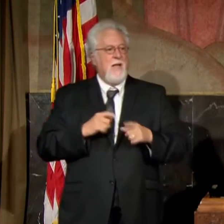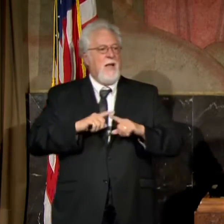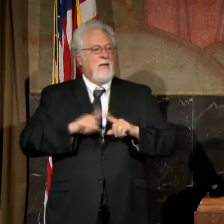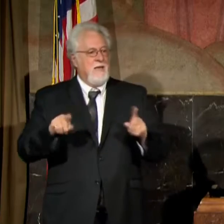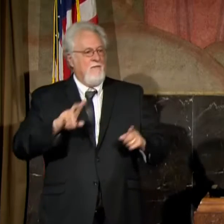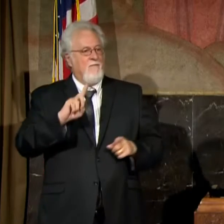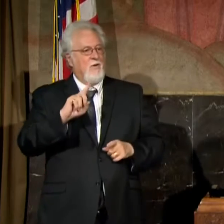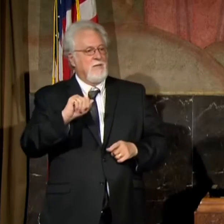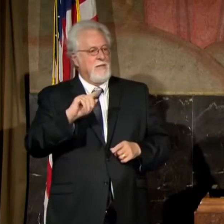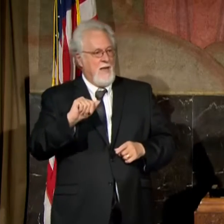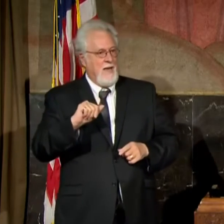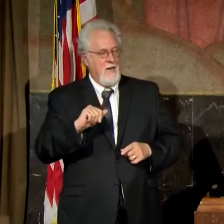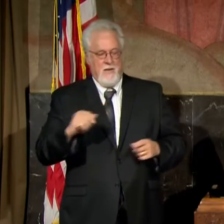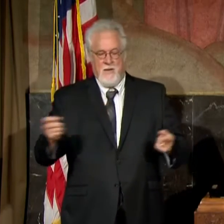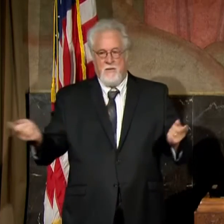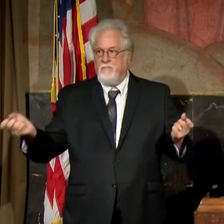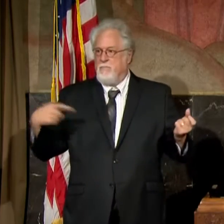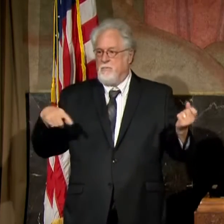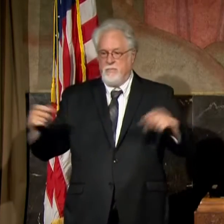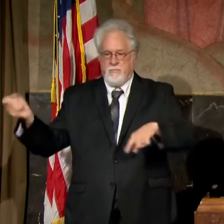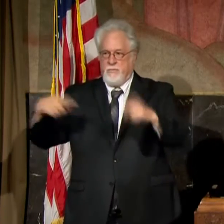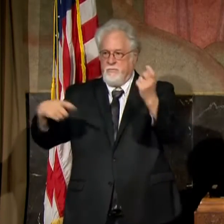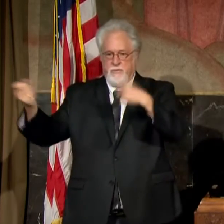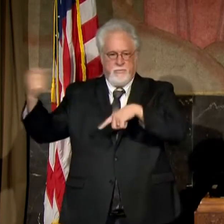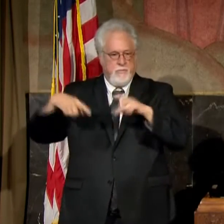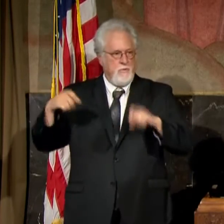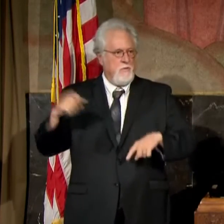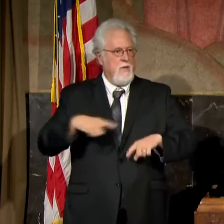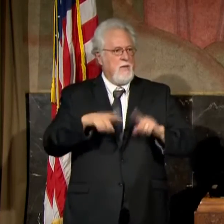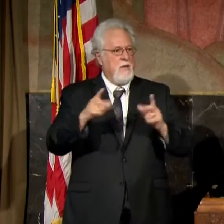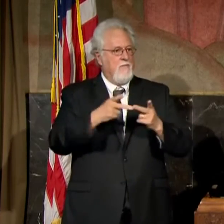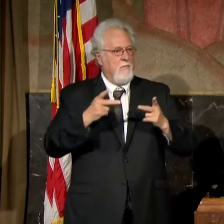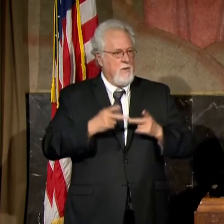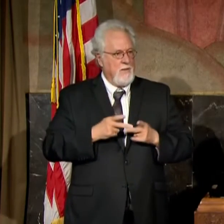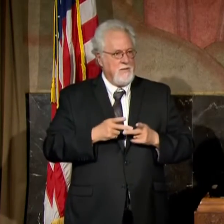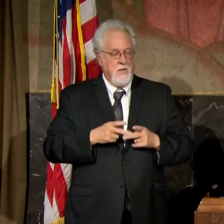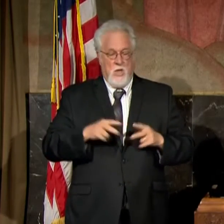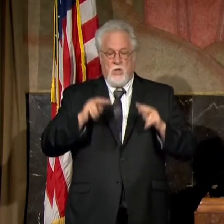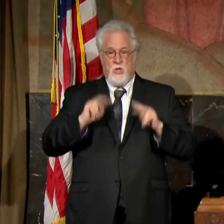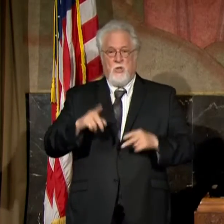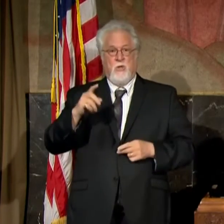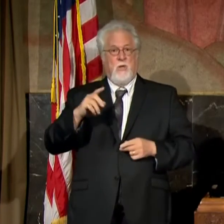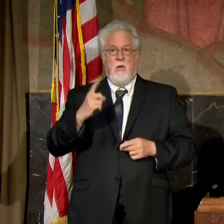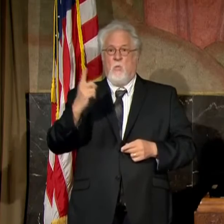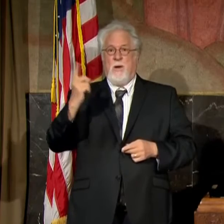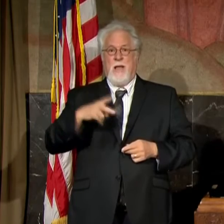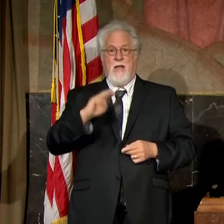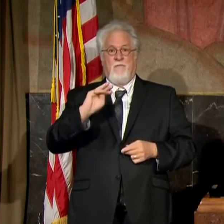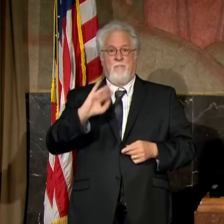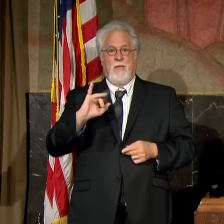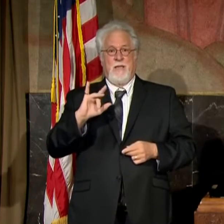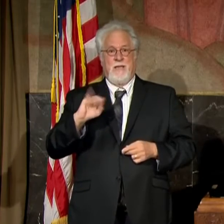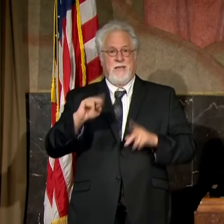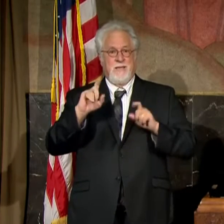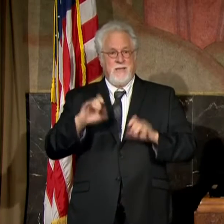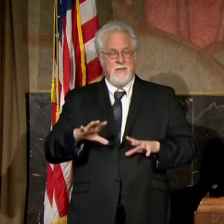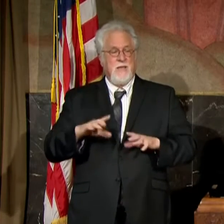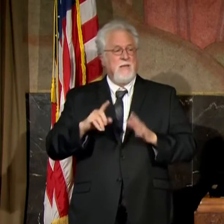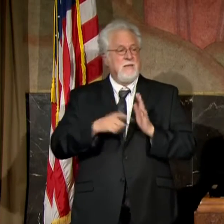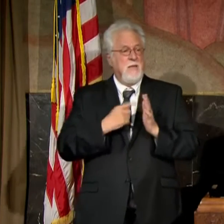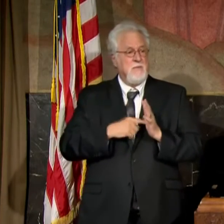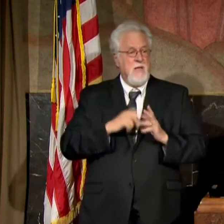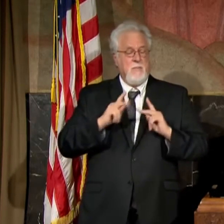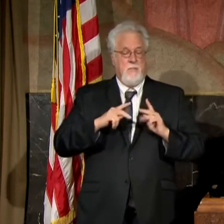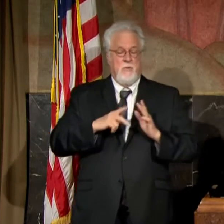different data sets and coming from different resources. When you look at over half a million tests, sometimes on those tests, people have